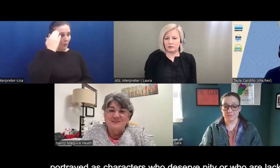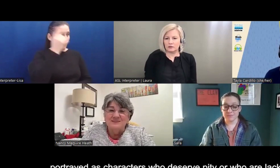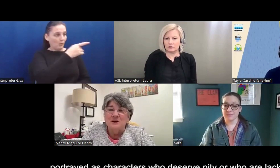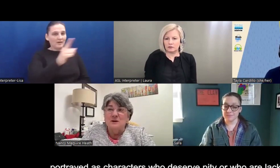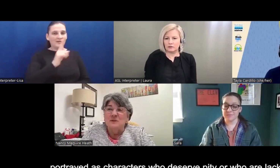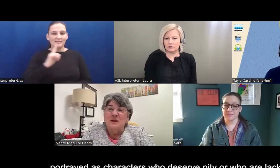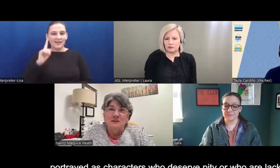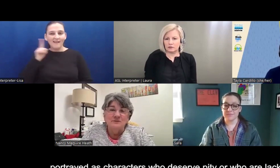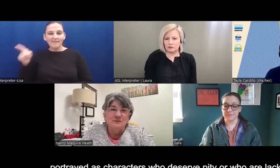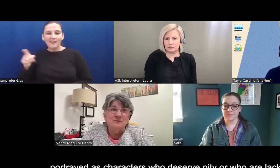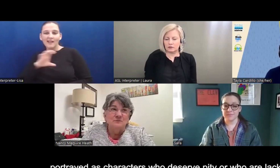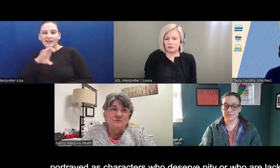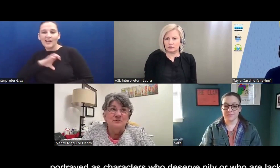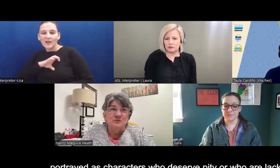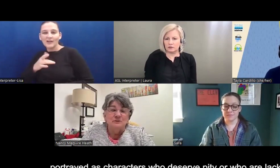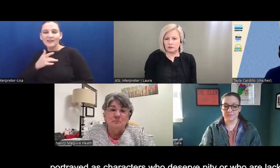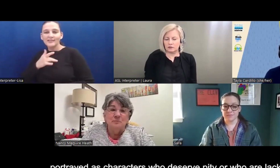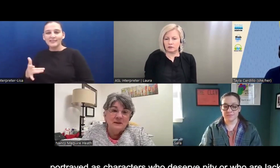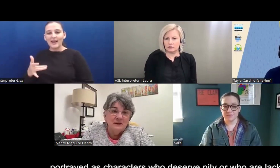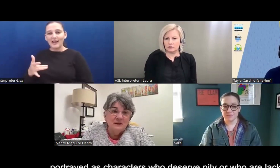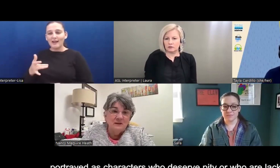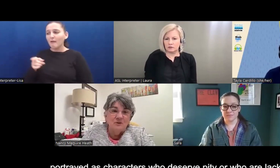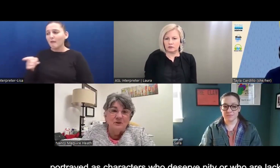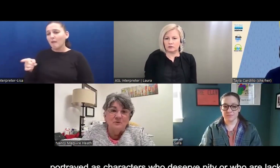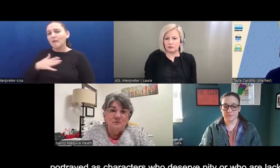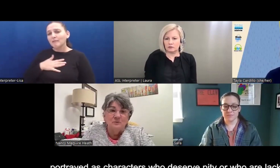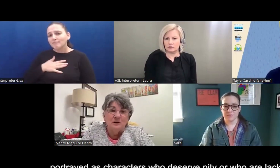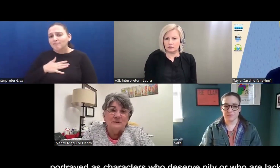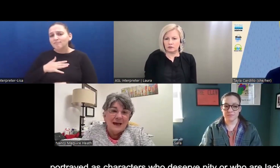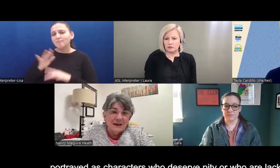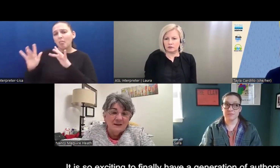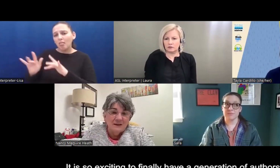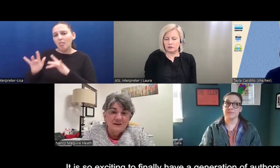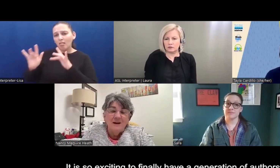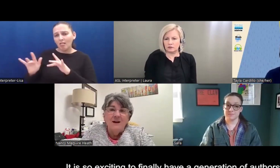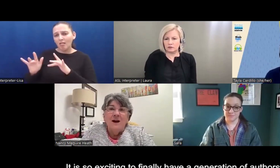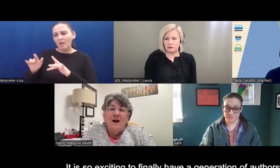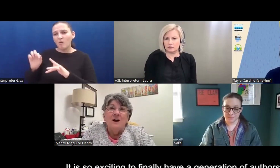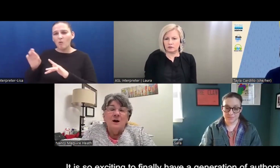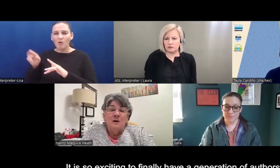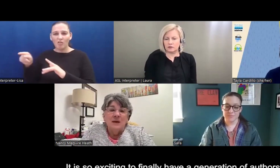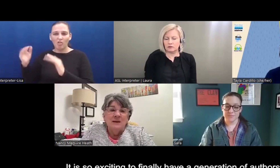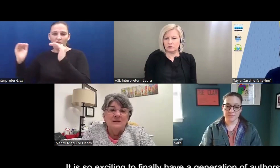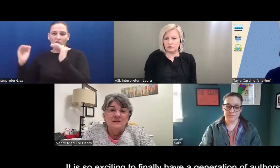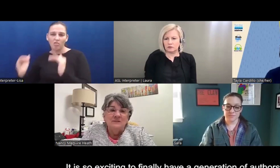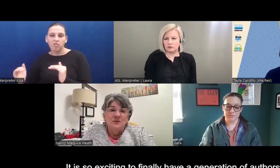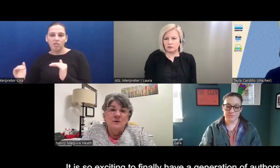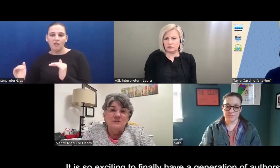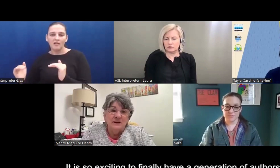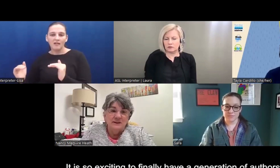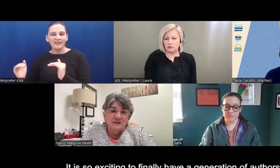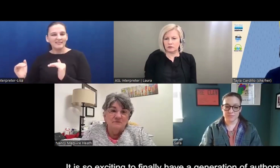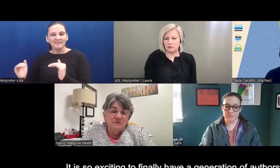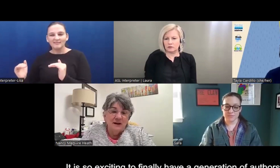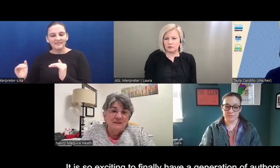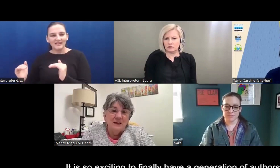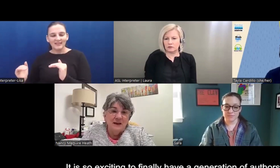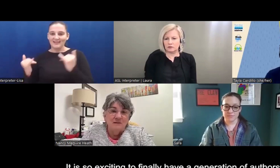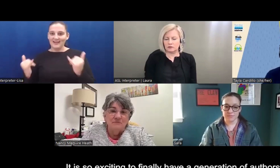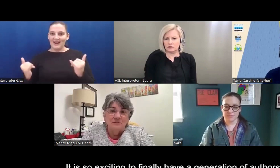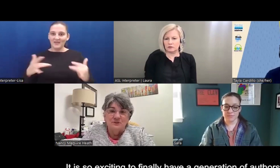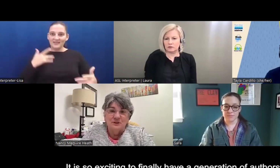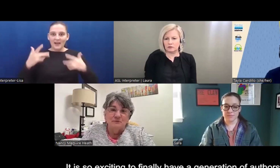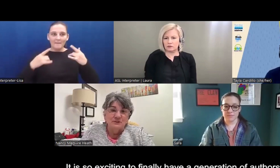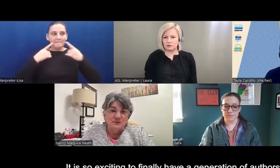as characters who deserve pity or who are lacking. And it's so exciting to finally